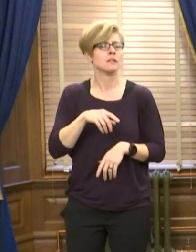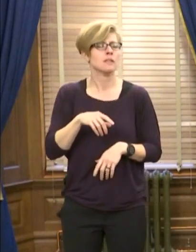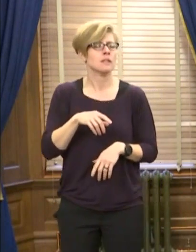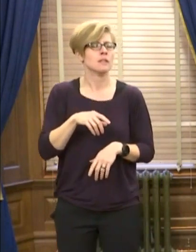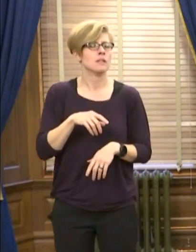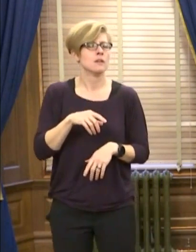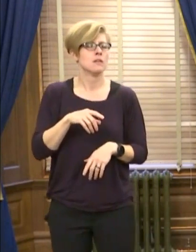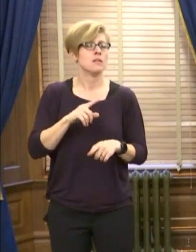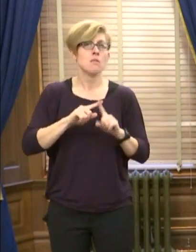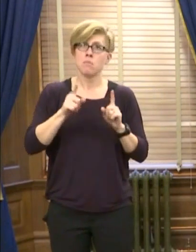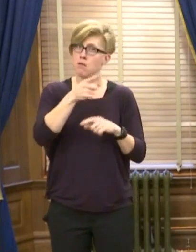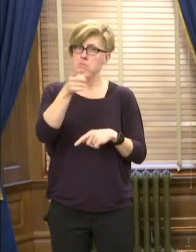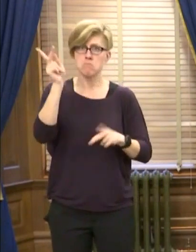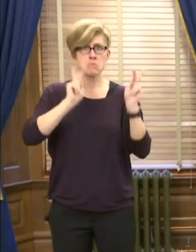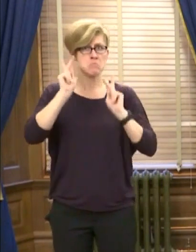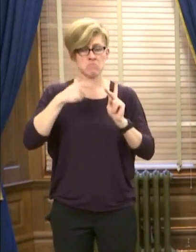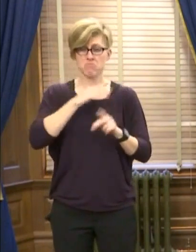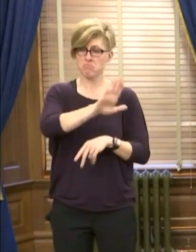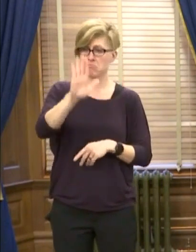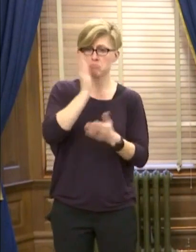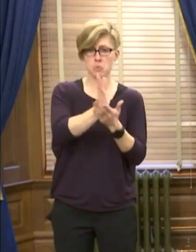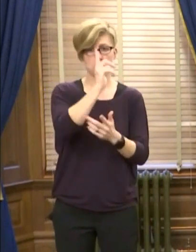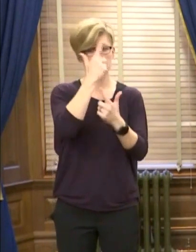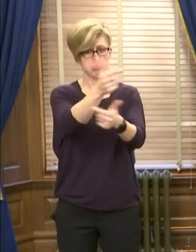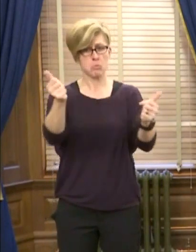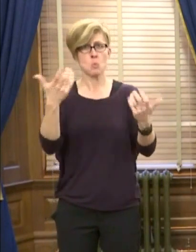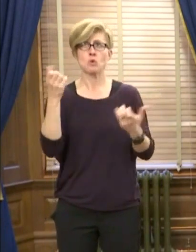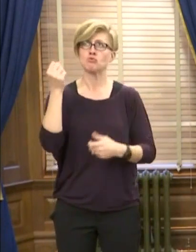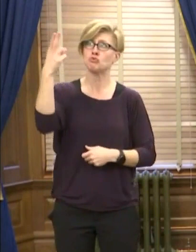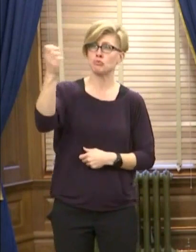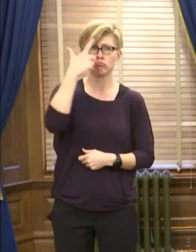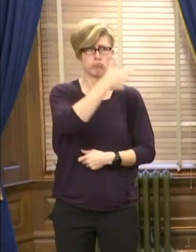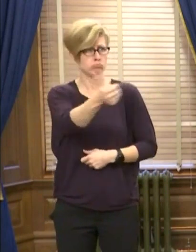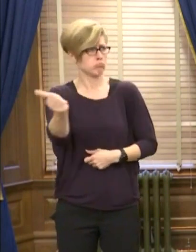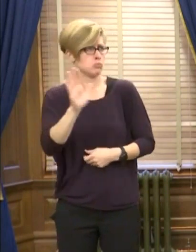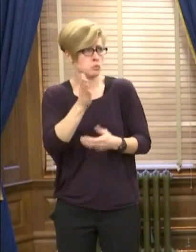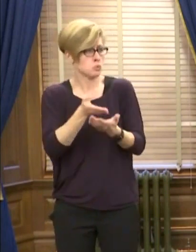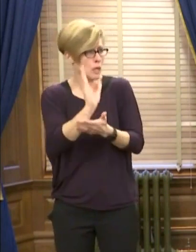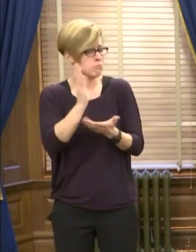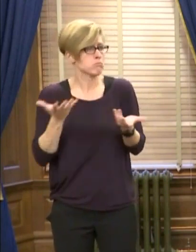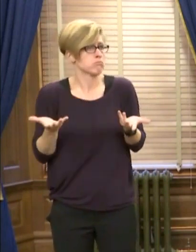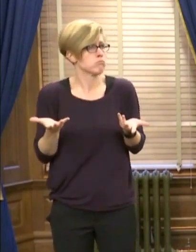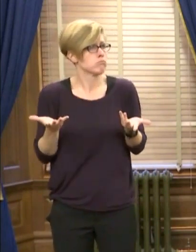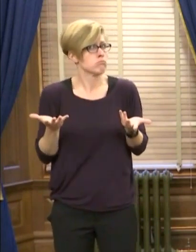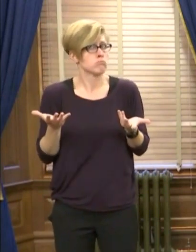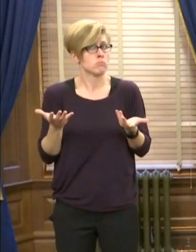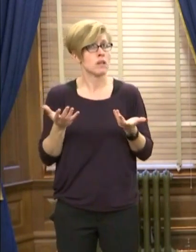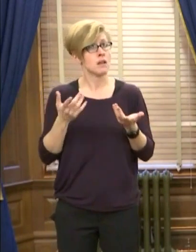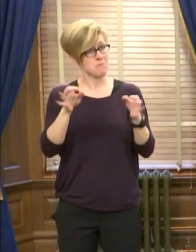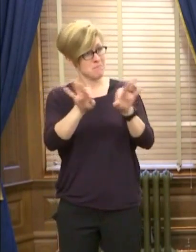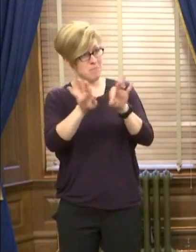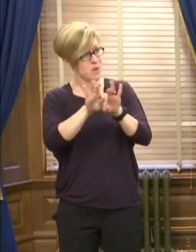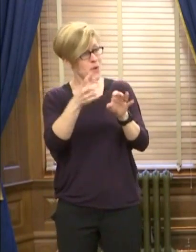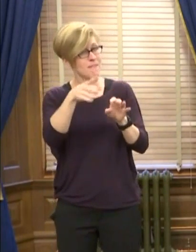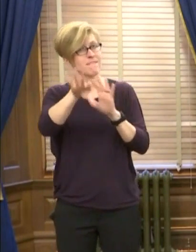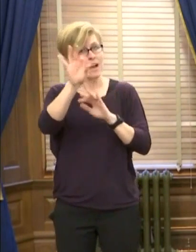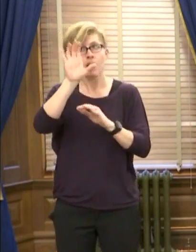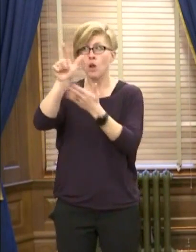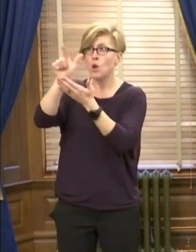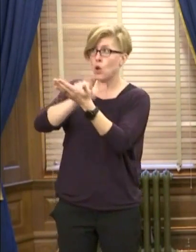people have a right to sue all the time. Yeah, that's just the way that it is. It's just finding an attorney who will take the case.